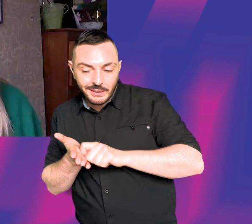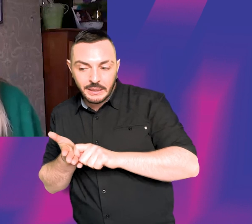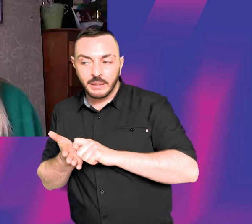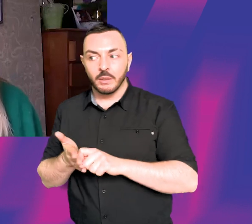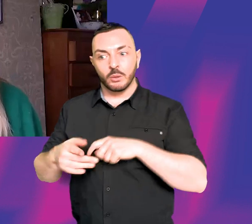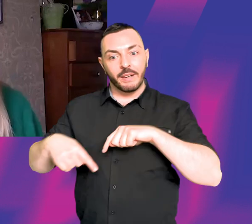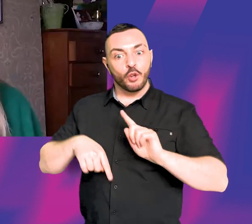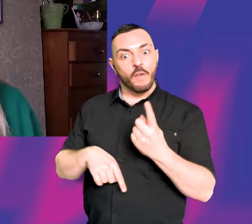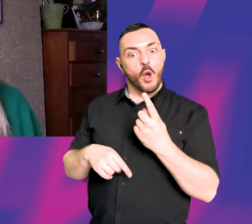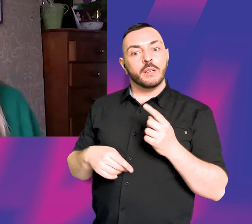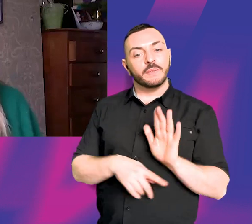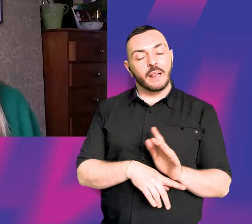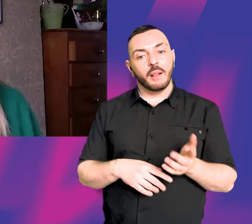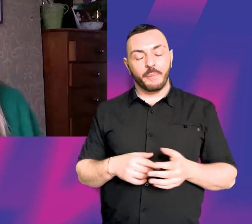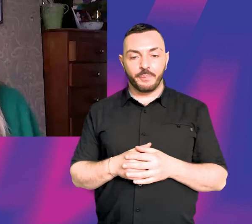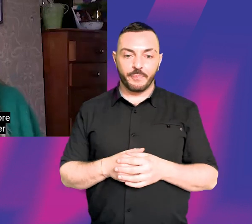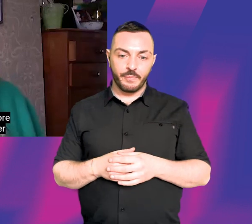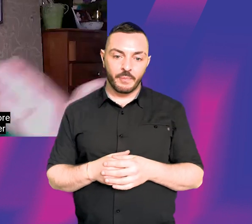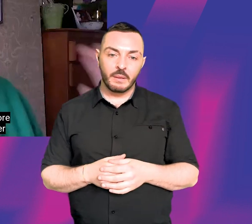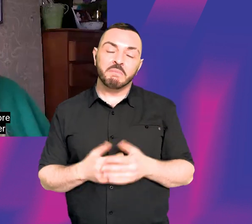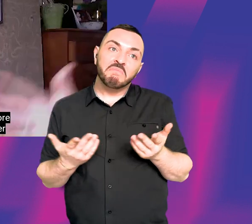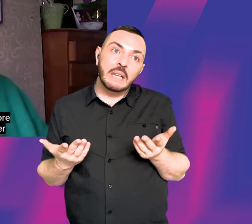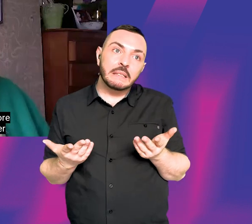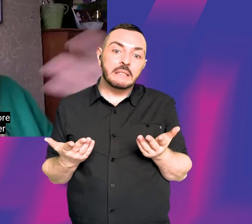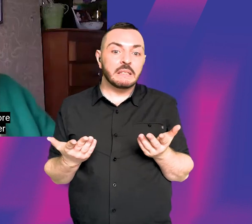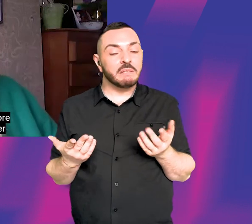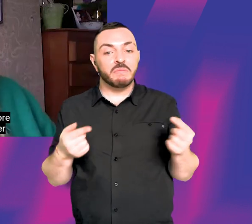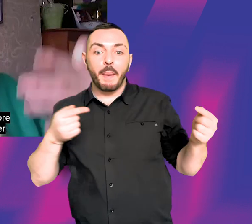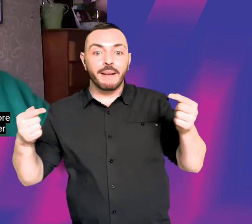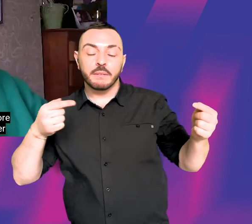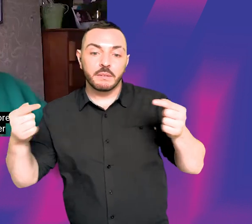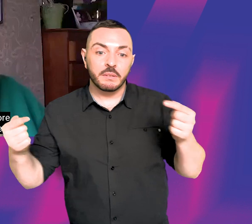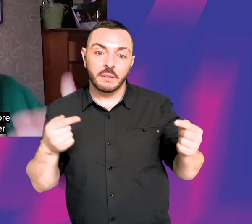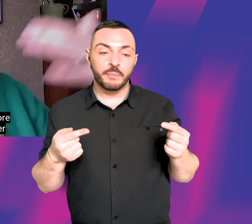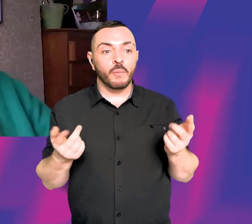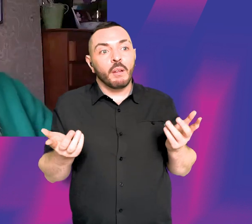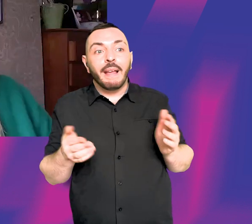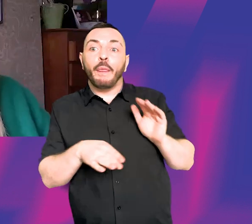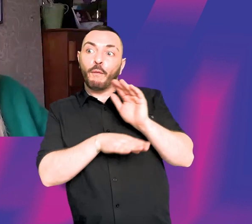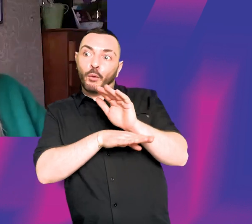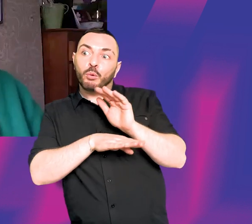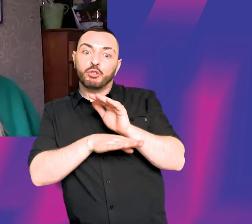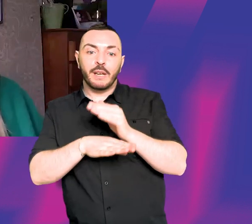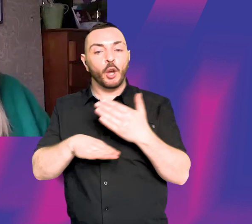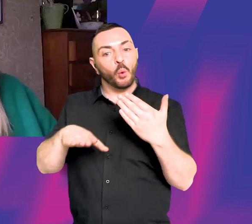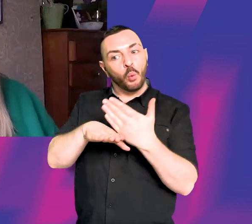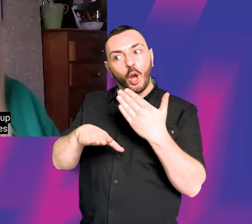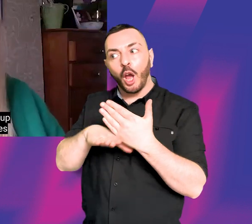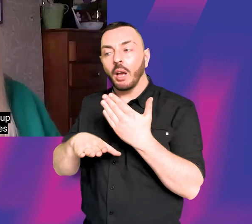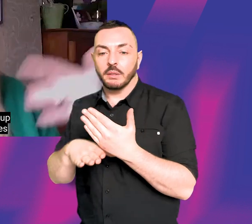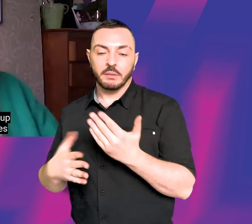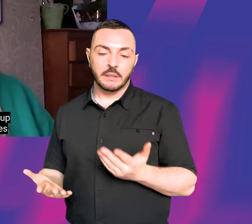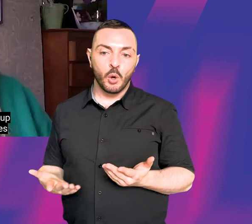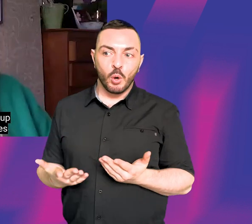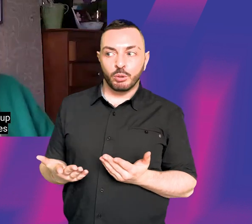first film? I mean, that's, you know, that's kind of up the debate. I mean, yes, that person becomes more important if you become a filmmaker who works regularly, particularly if you're like directing